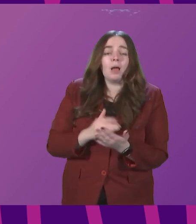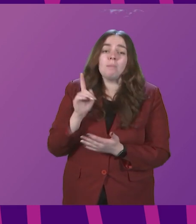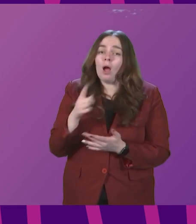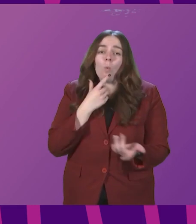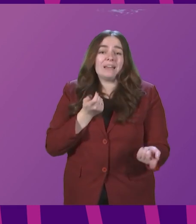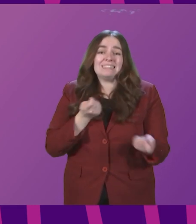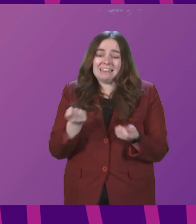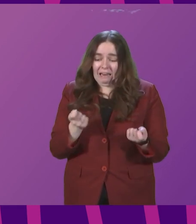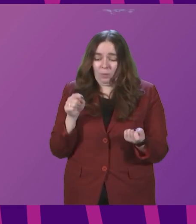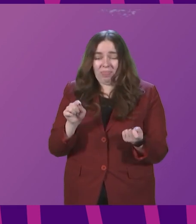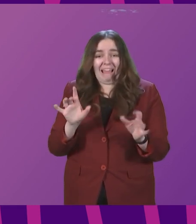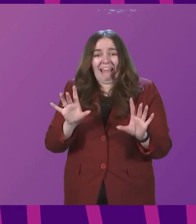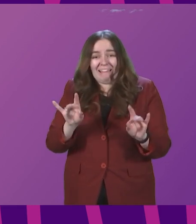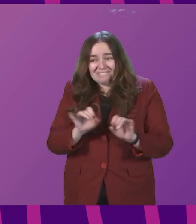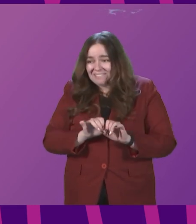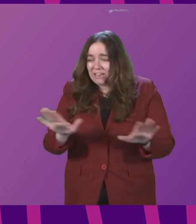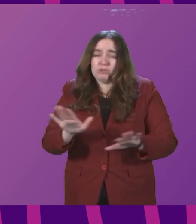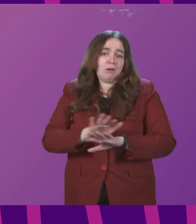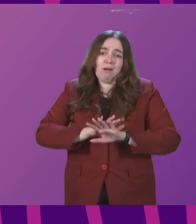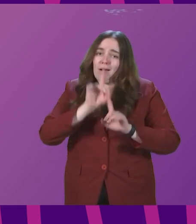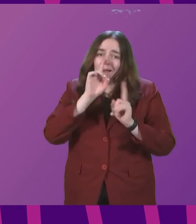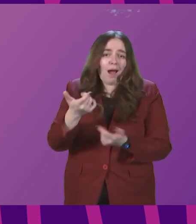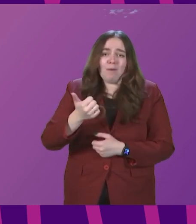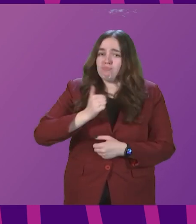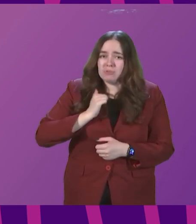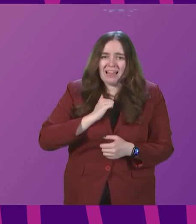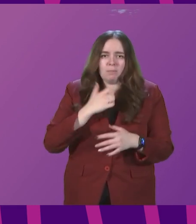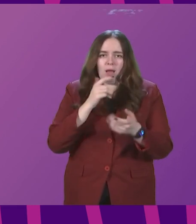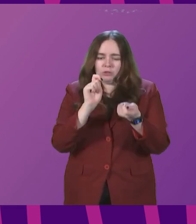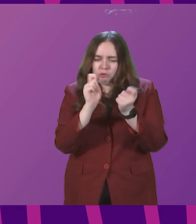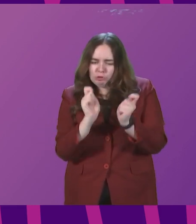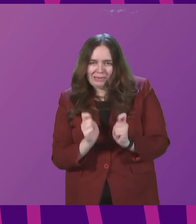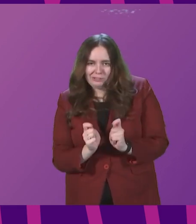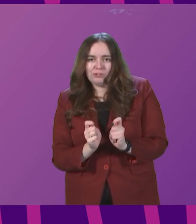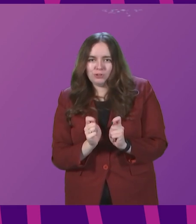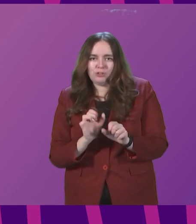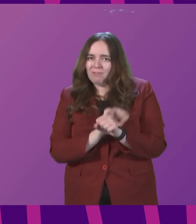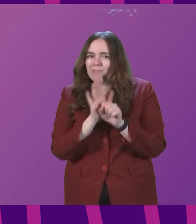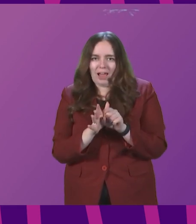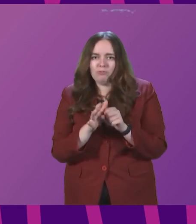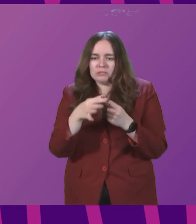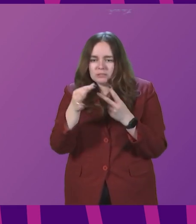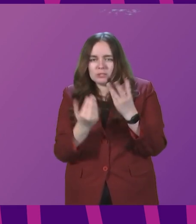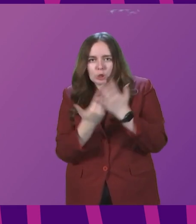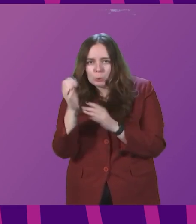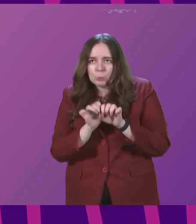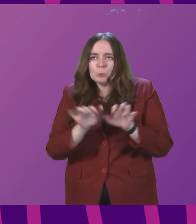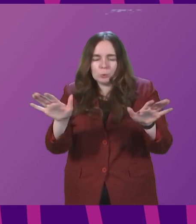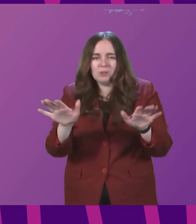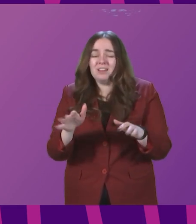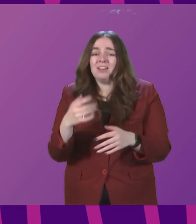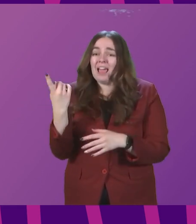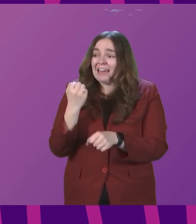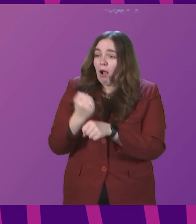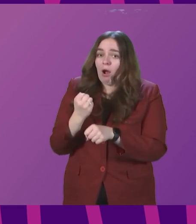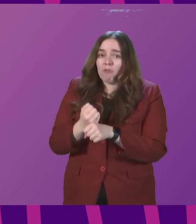dealing with an infectious, unpredictable, mutating virus. Any government that gets itself stuck in fixed